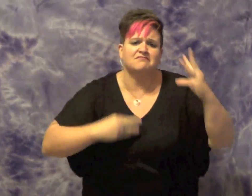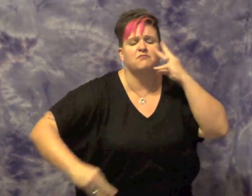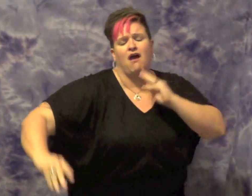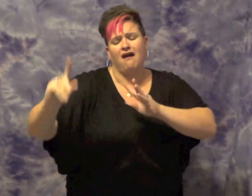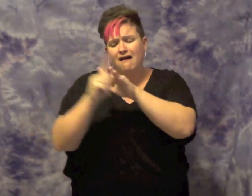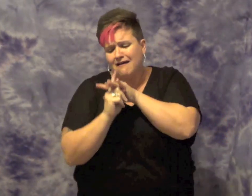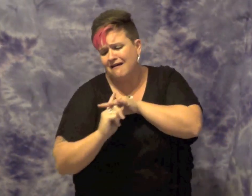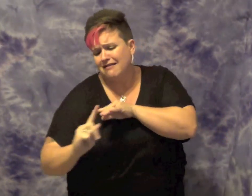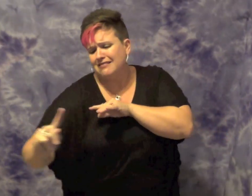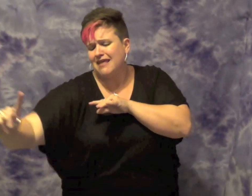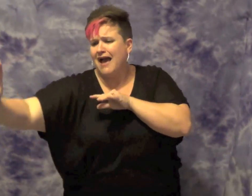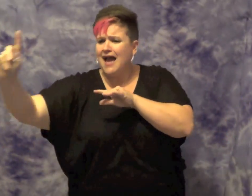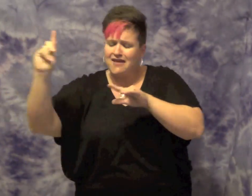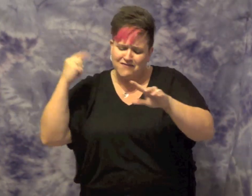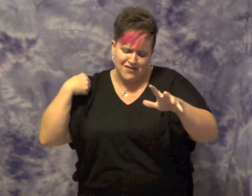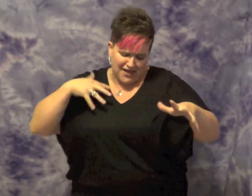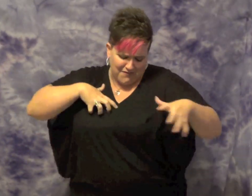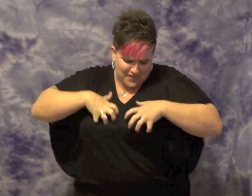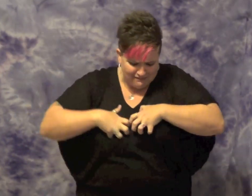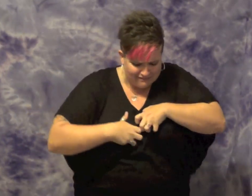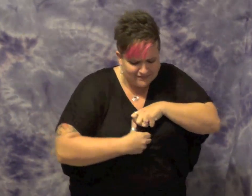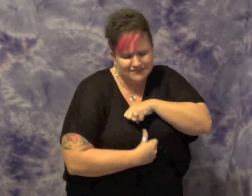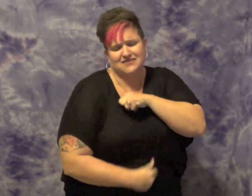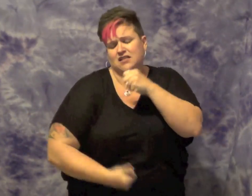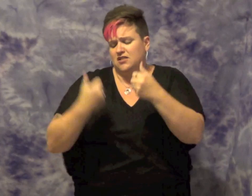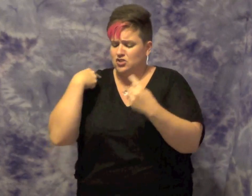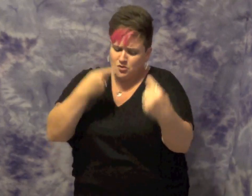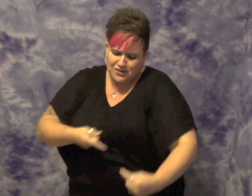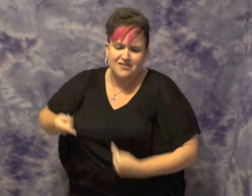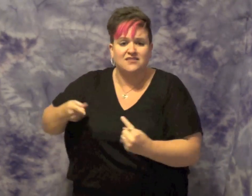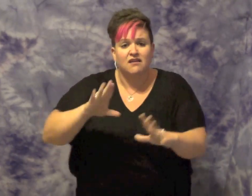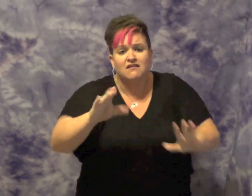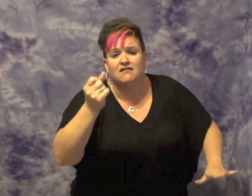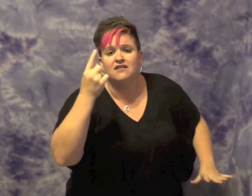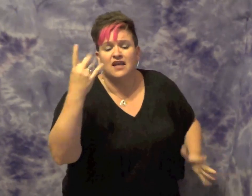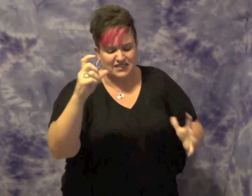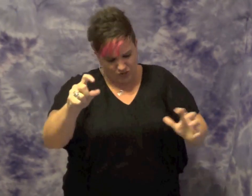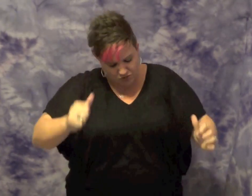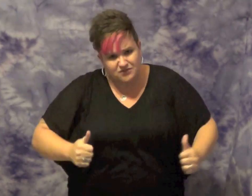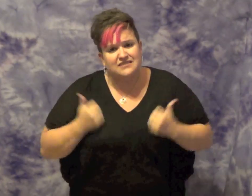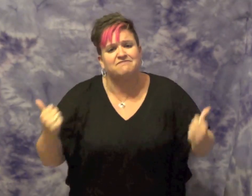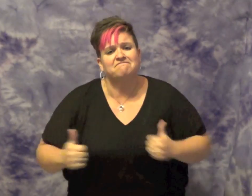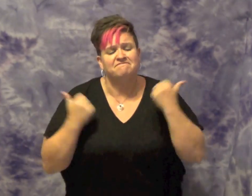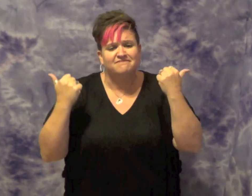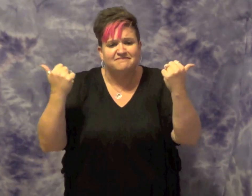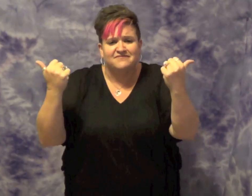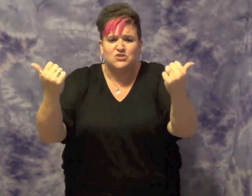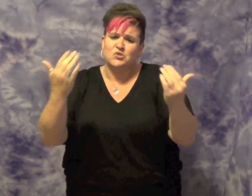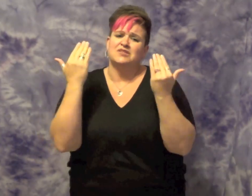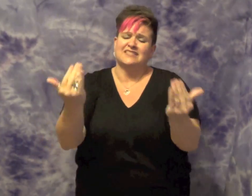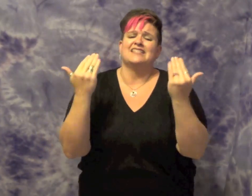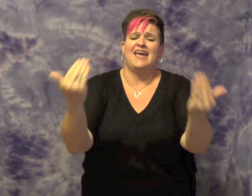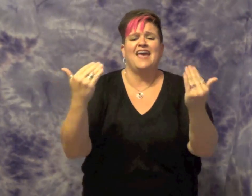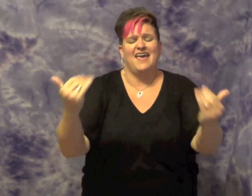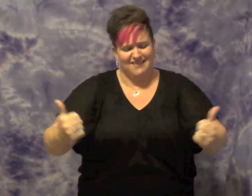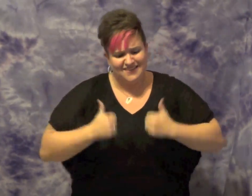life. And I need you to stay. I need you to save.